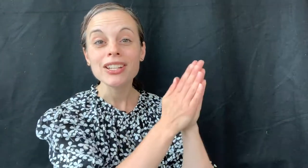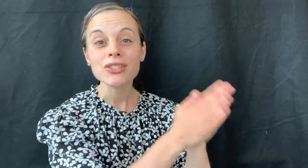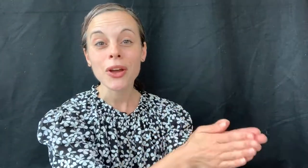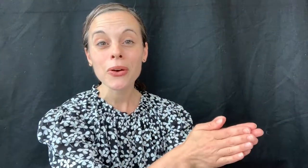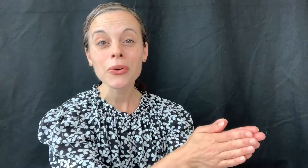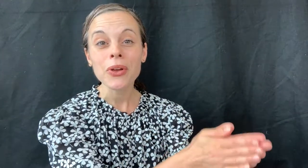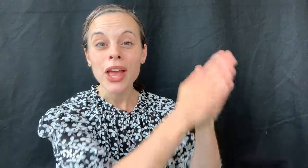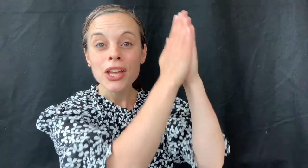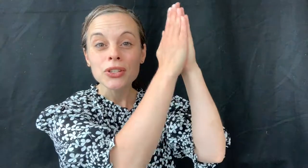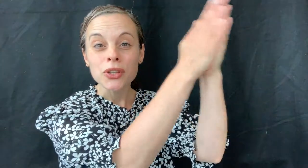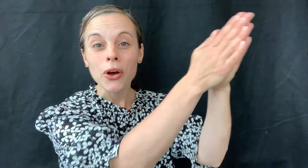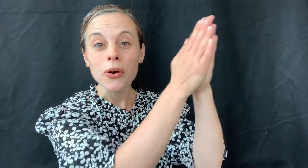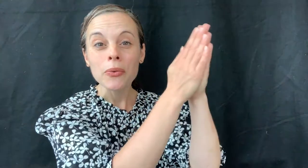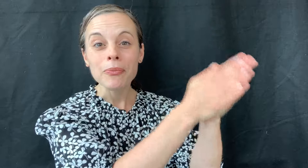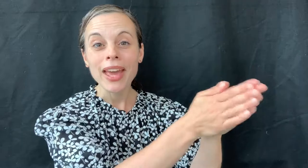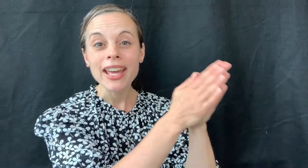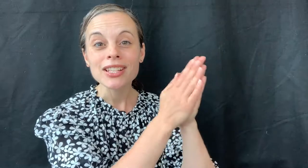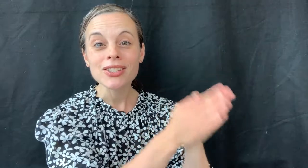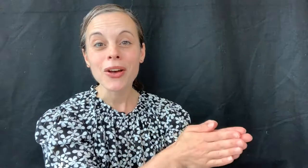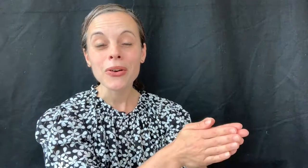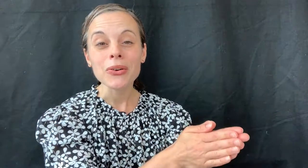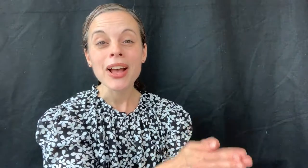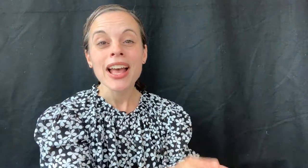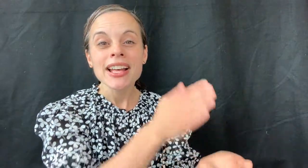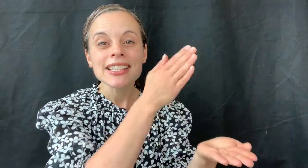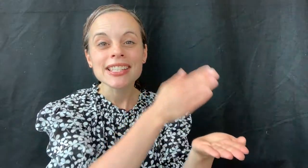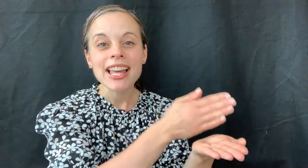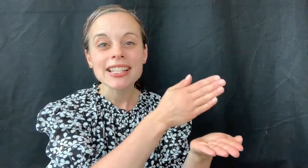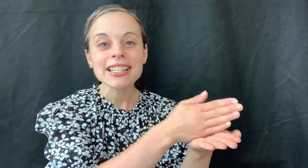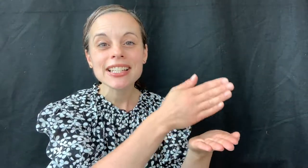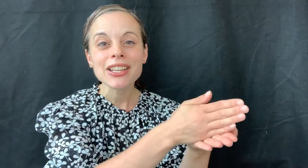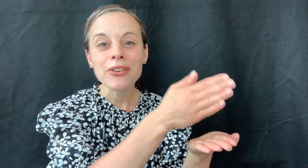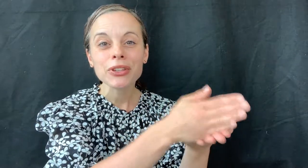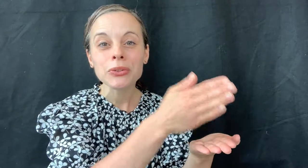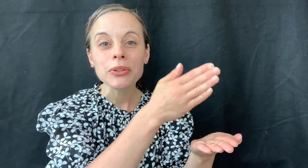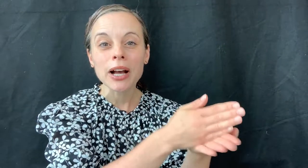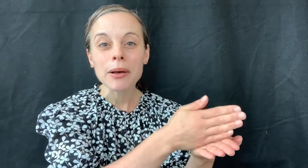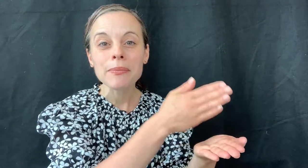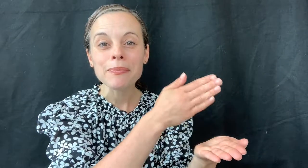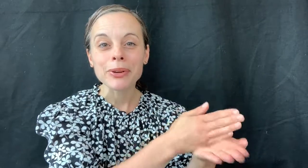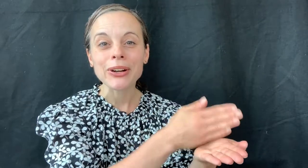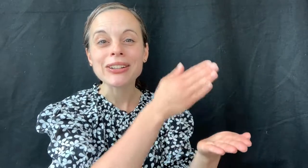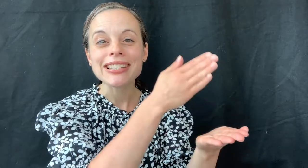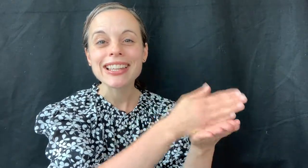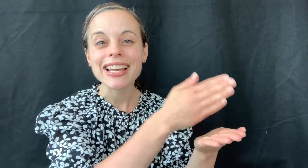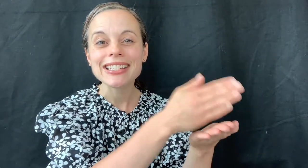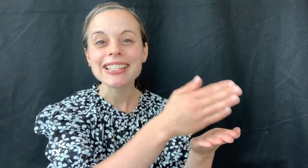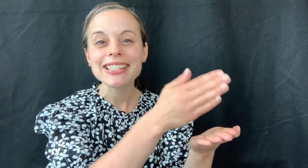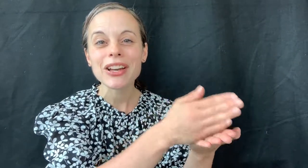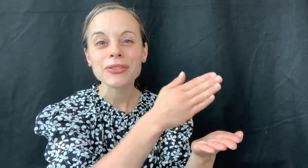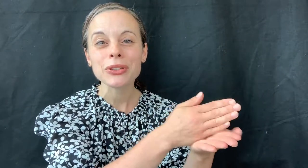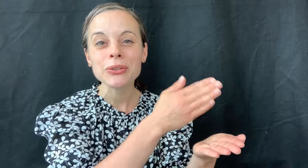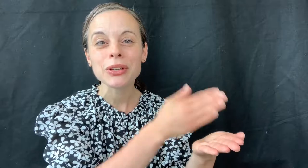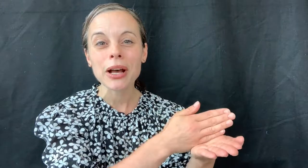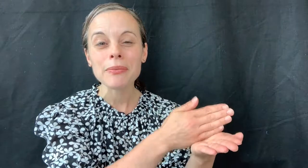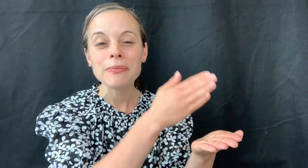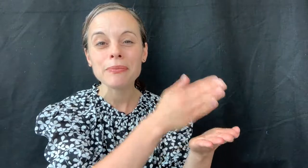tomato, tomato, slices of cucumber, slices of cucumber,